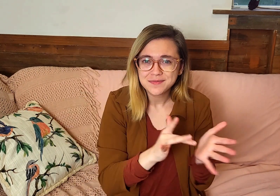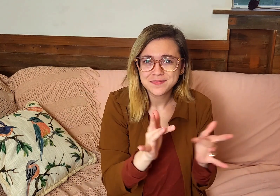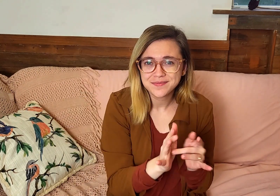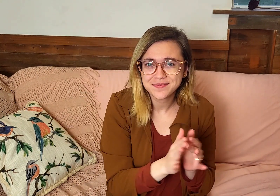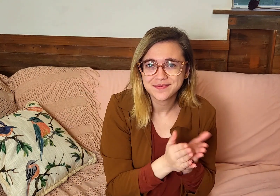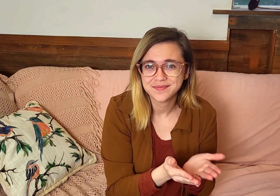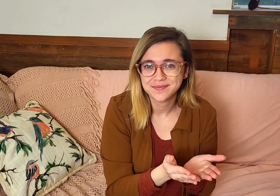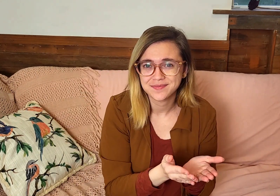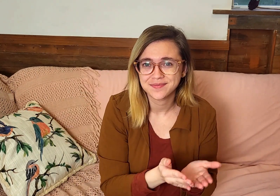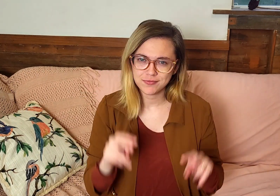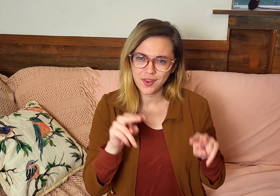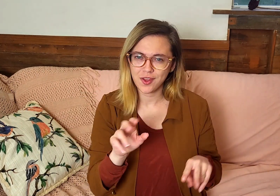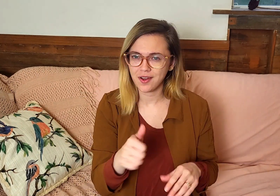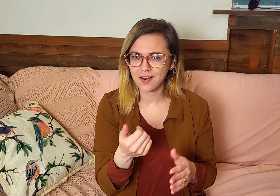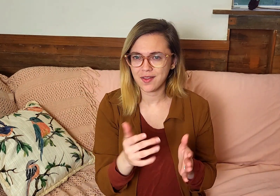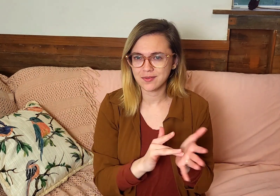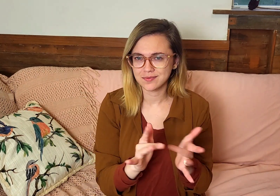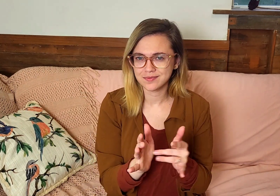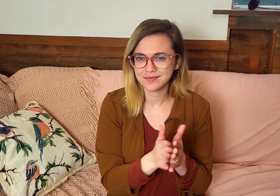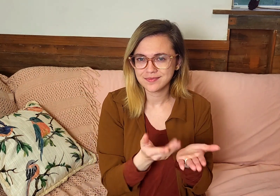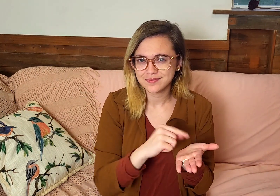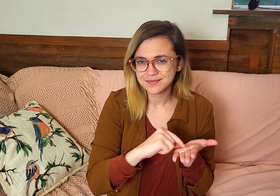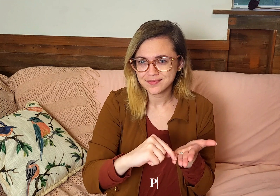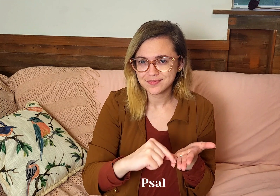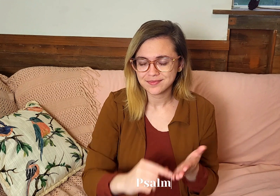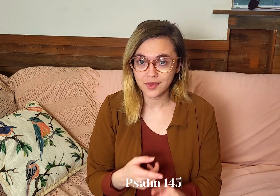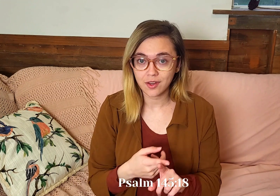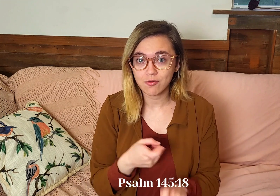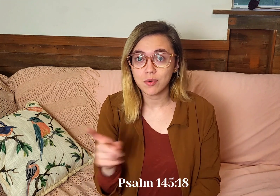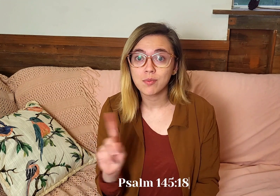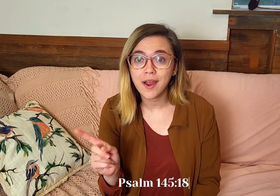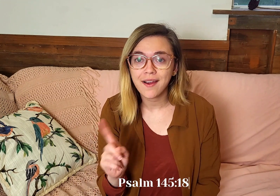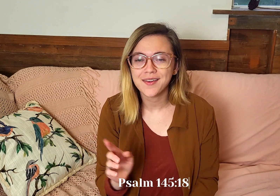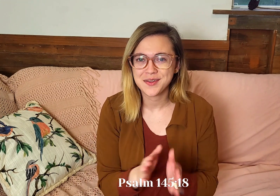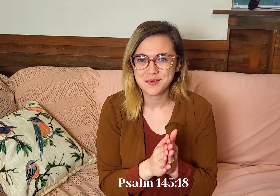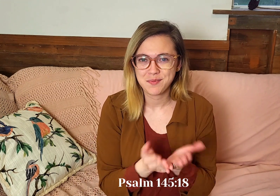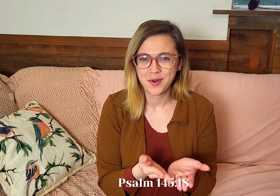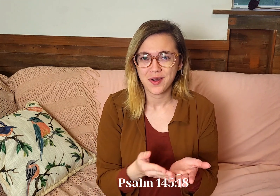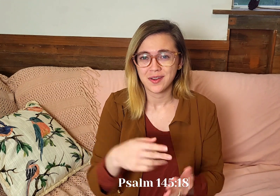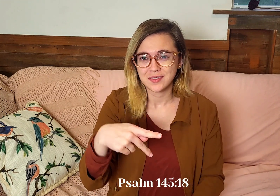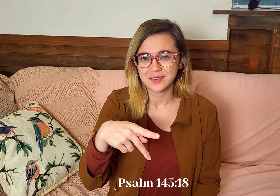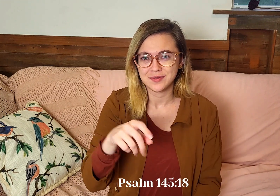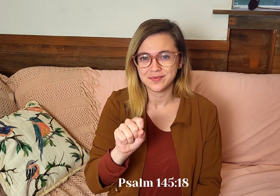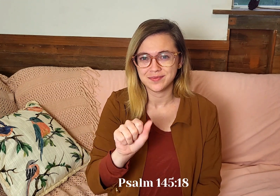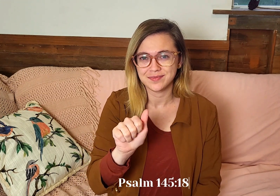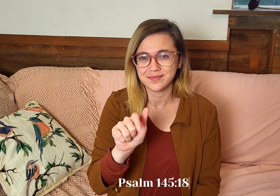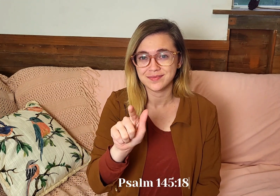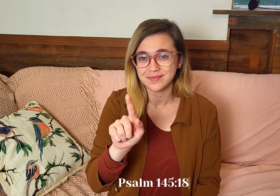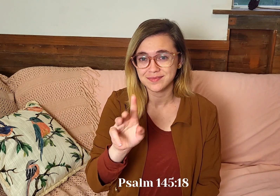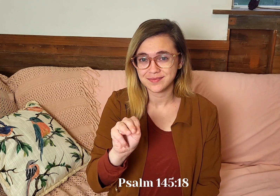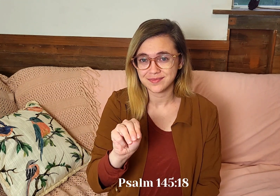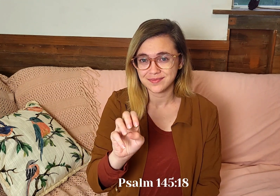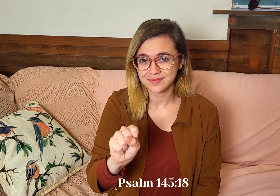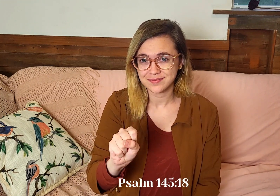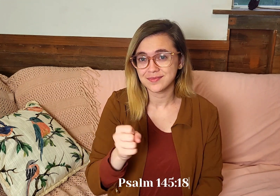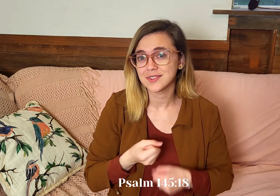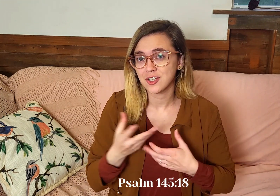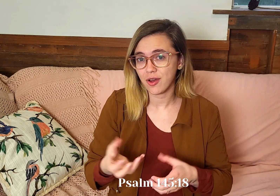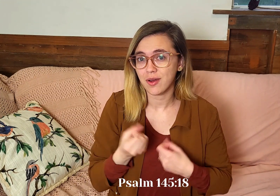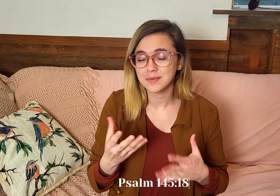divine word. Let's look at another Bible verse. This Bible verse is from the book of Psalms and we're going to